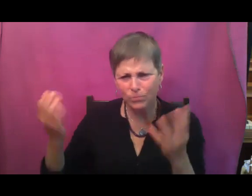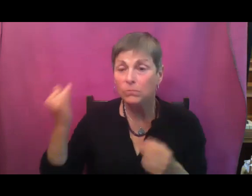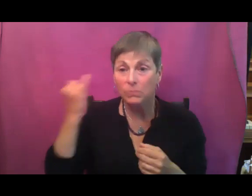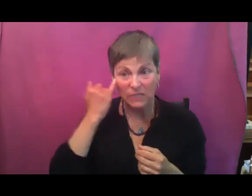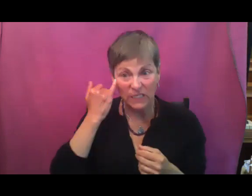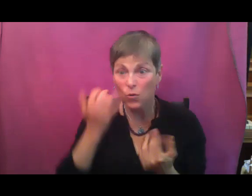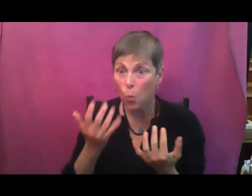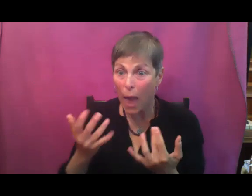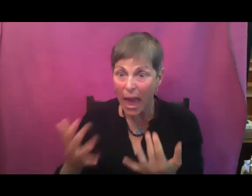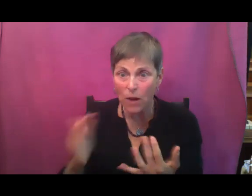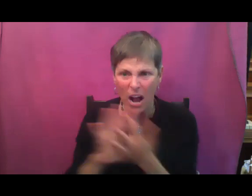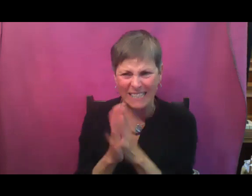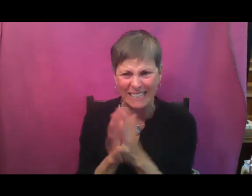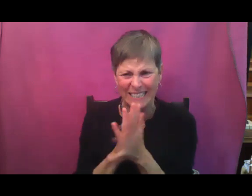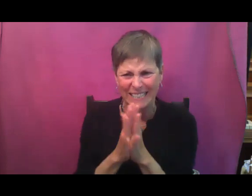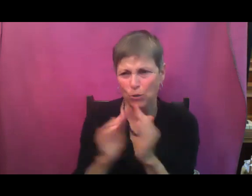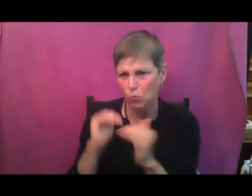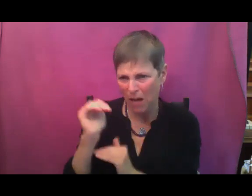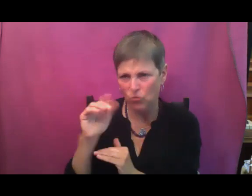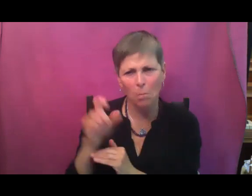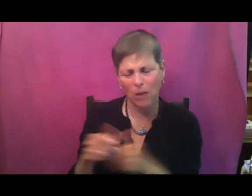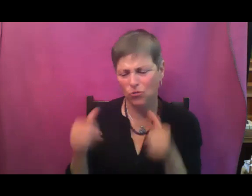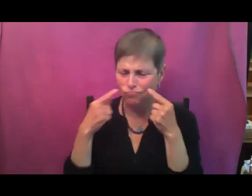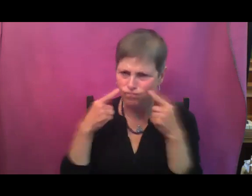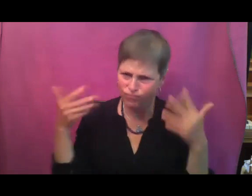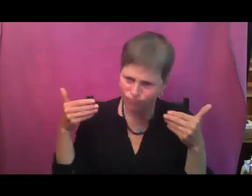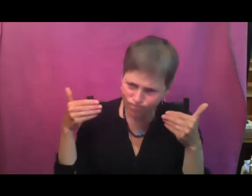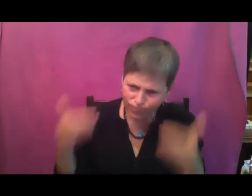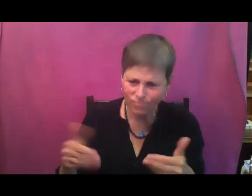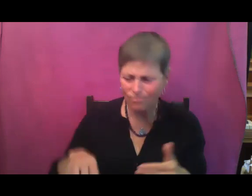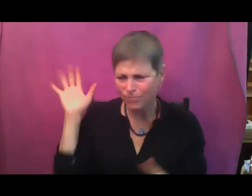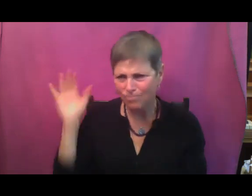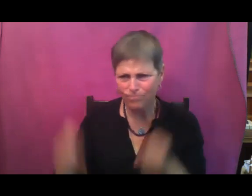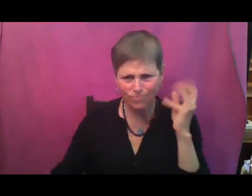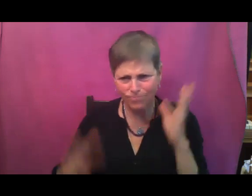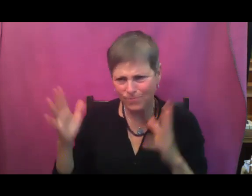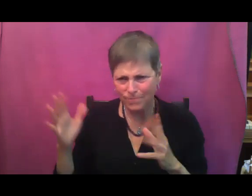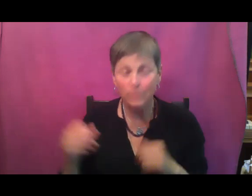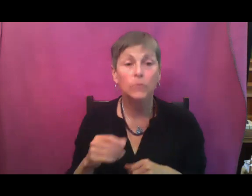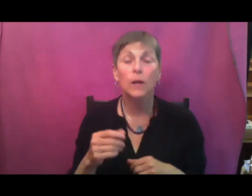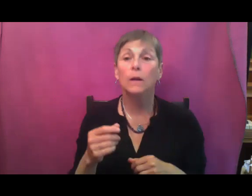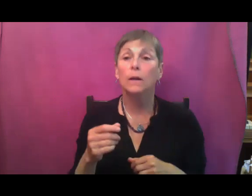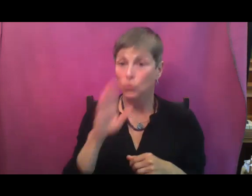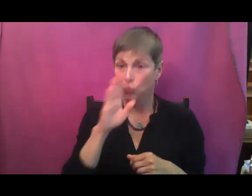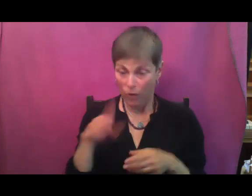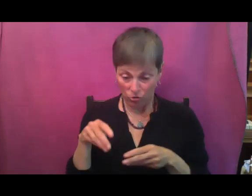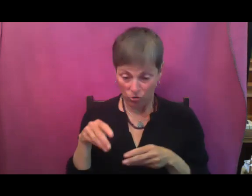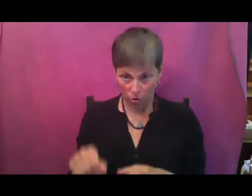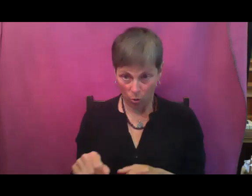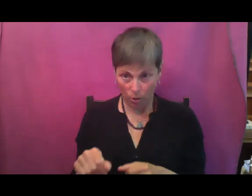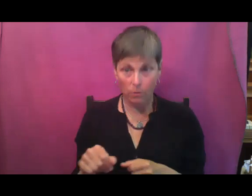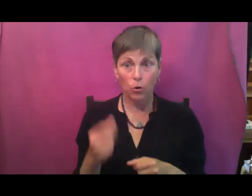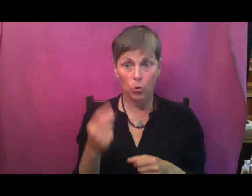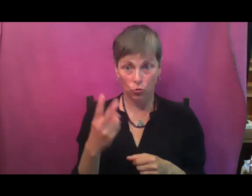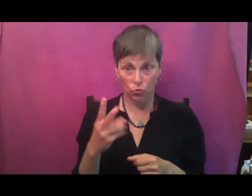-A-P. So the dream is if you're direct sowing, you sow two seeds every two feet, and then you